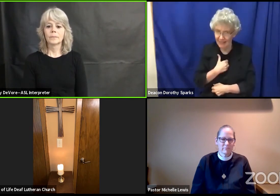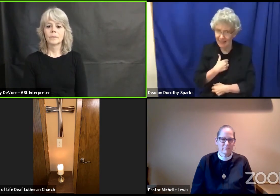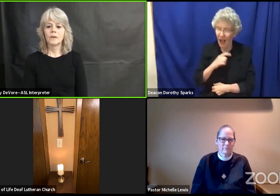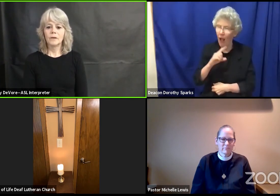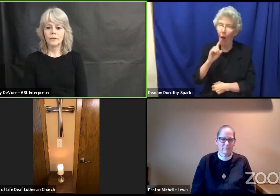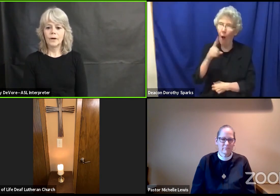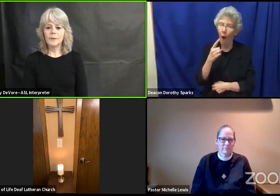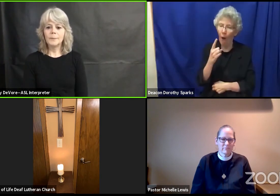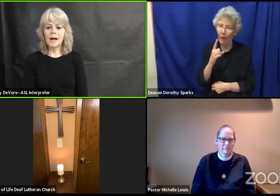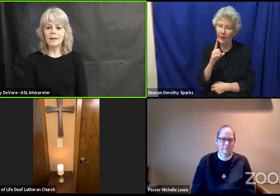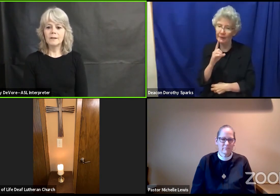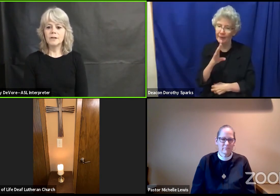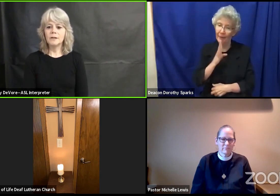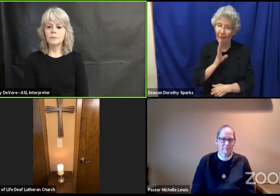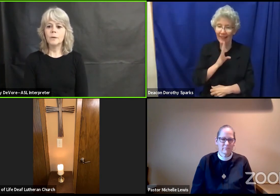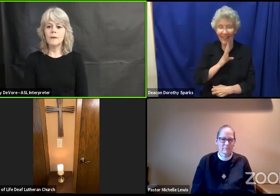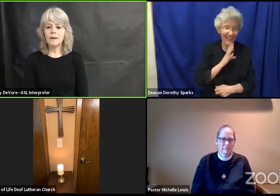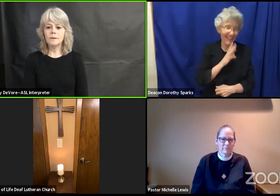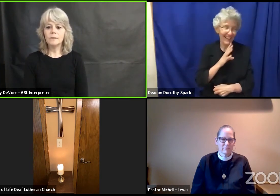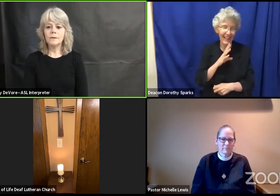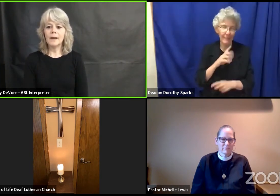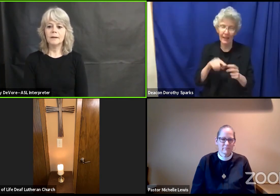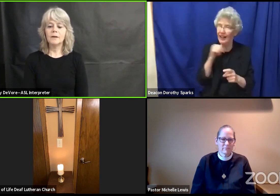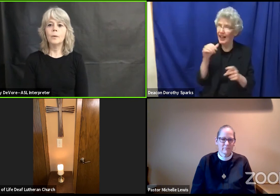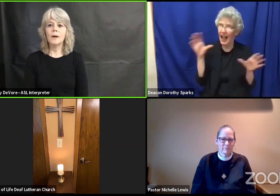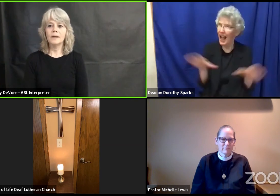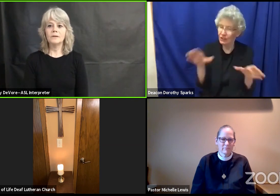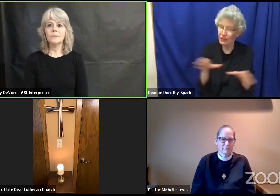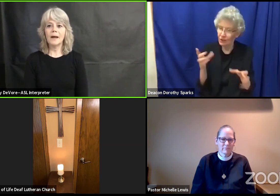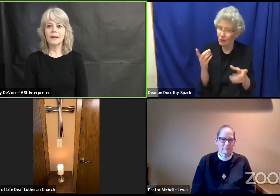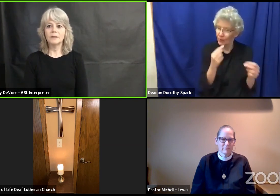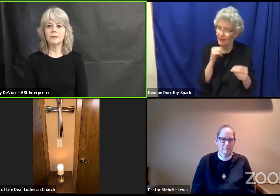from apologies when they do not give way to action